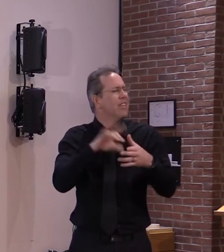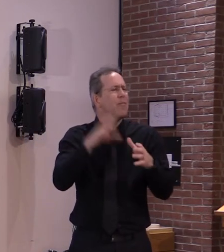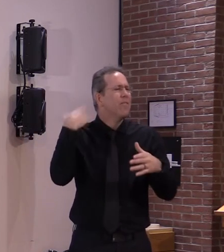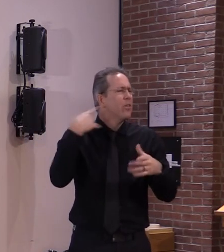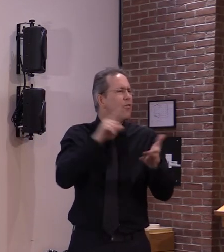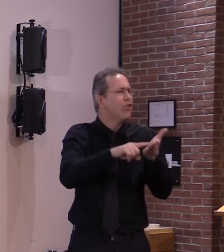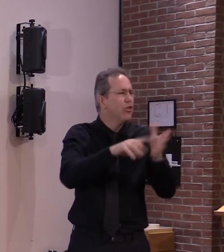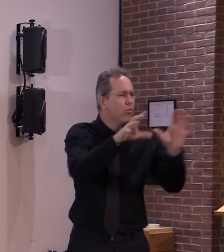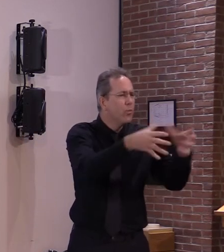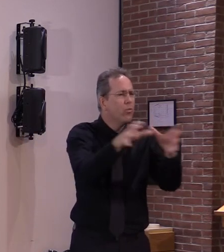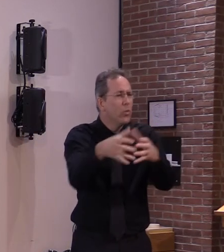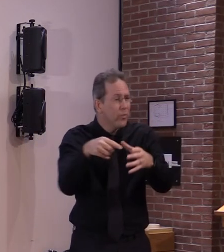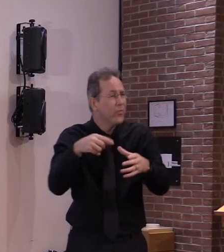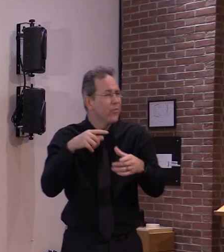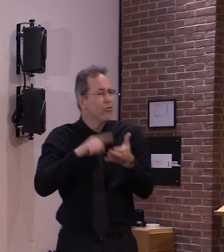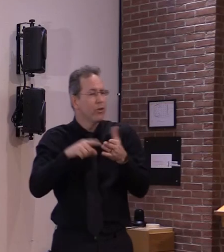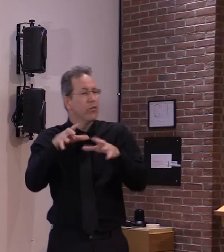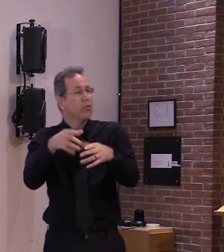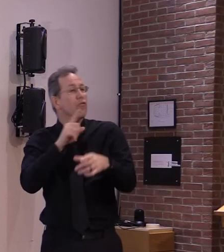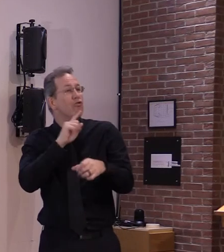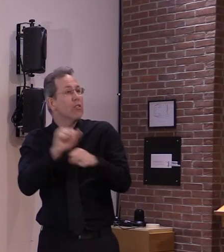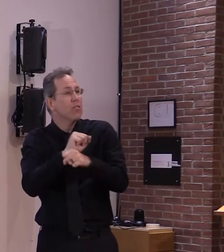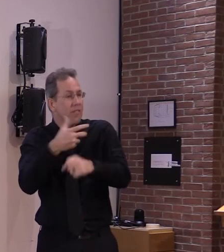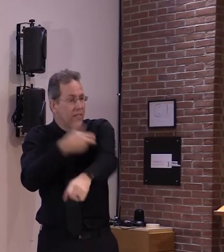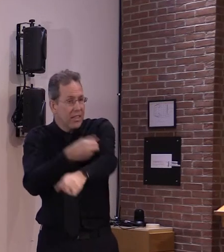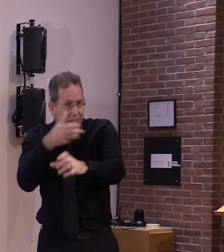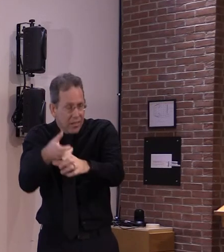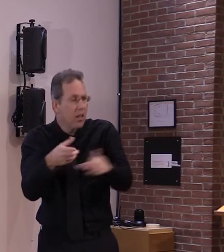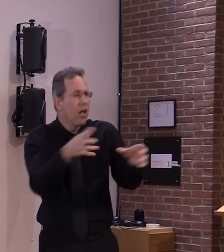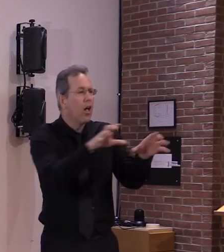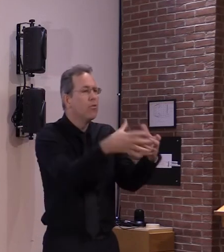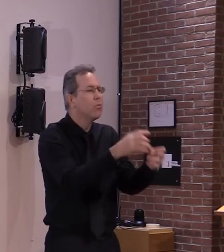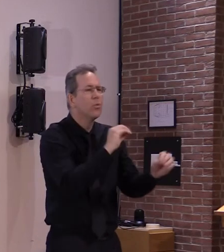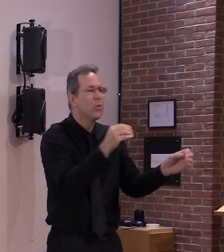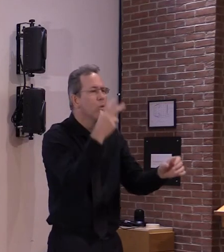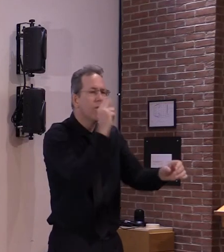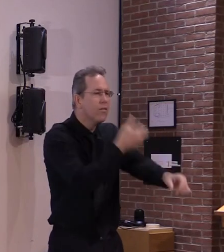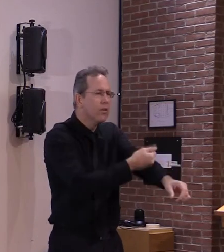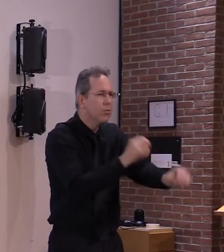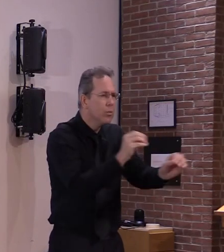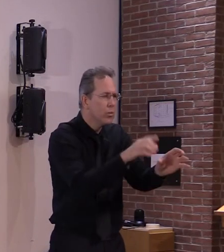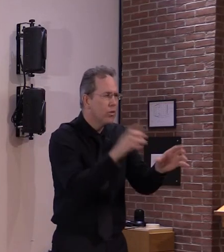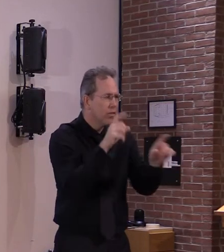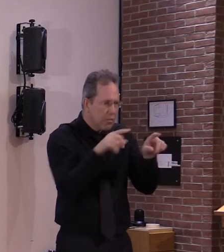interpretation of that but if you take any medication